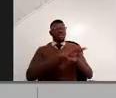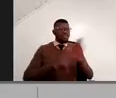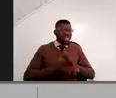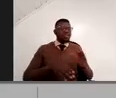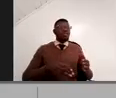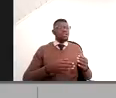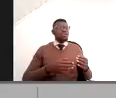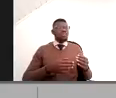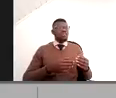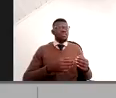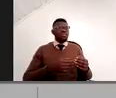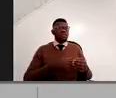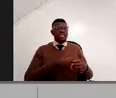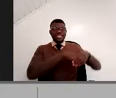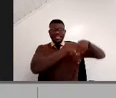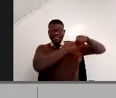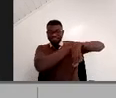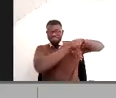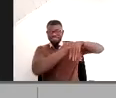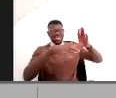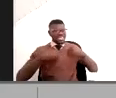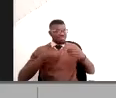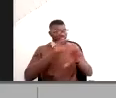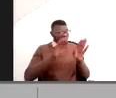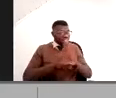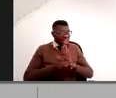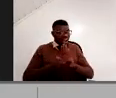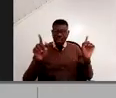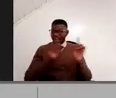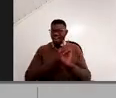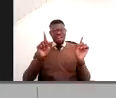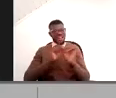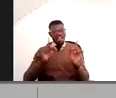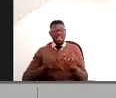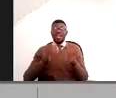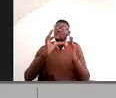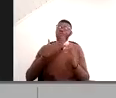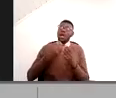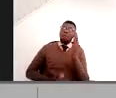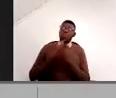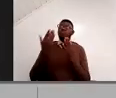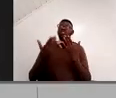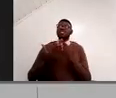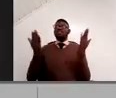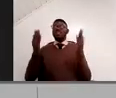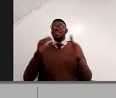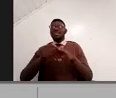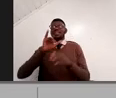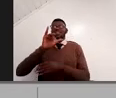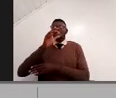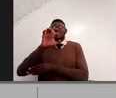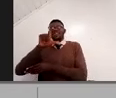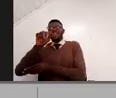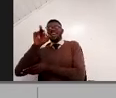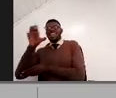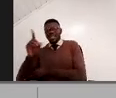If a farmer says, I want to, I want to start a pineapple production in Iceland. I may say, oh, well, go, go ahead, but then without me.